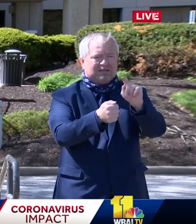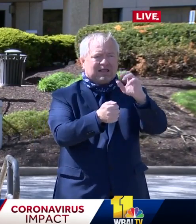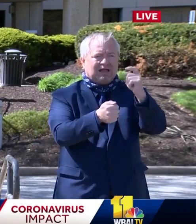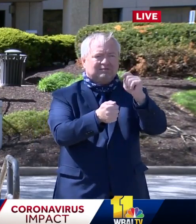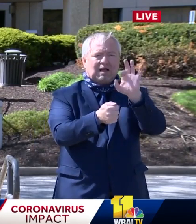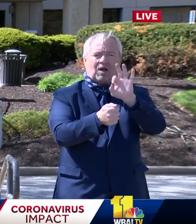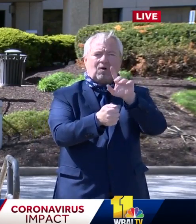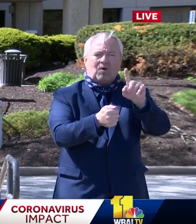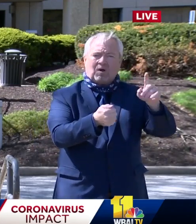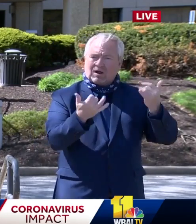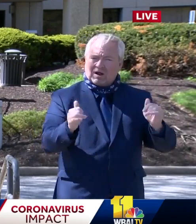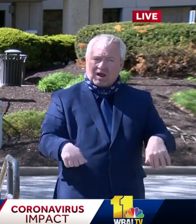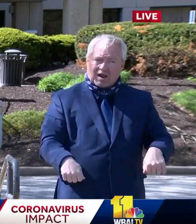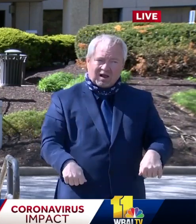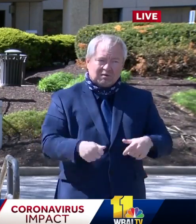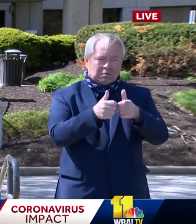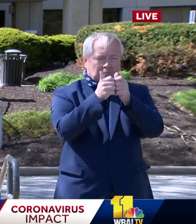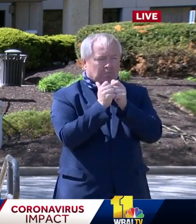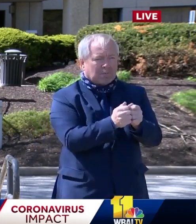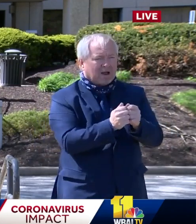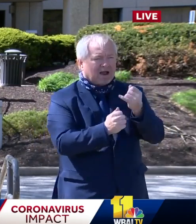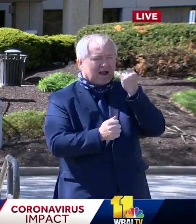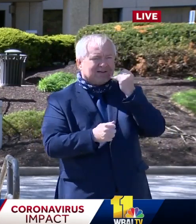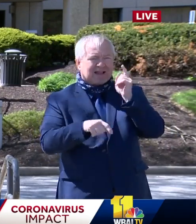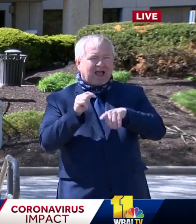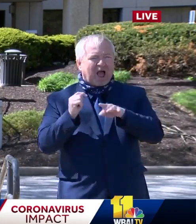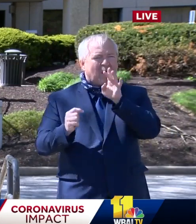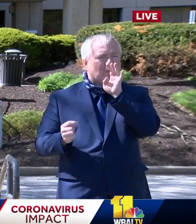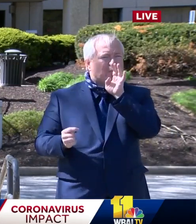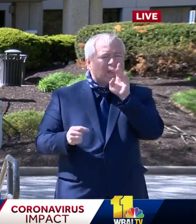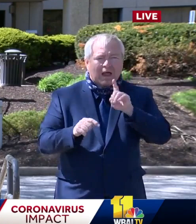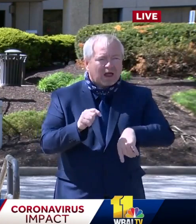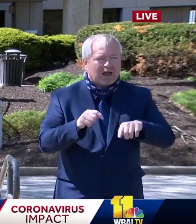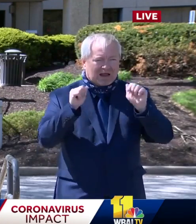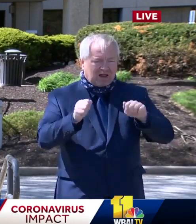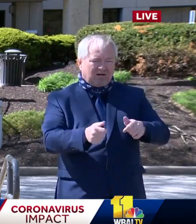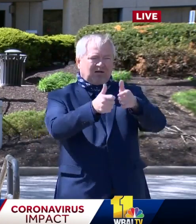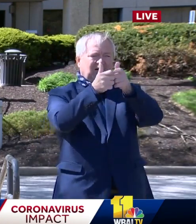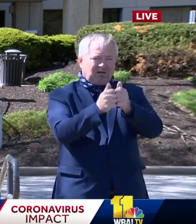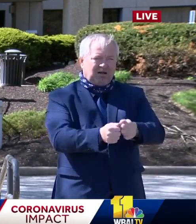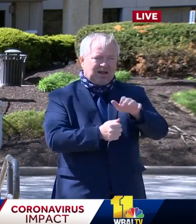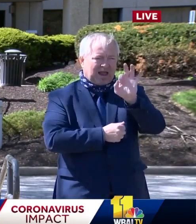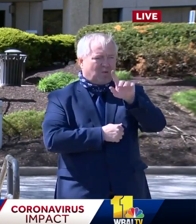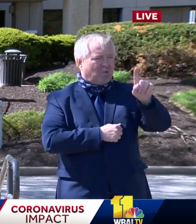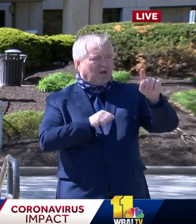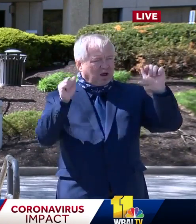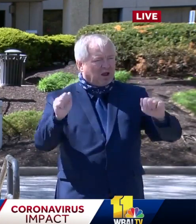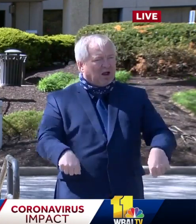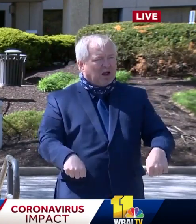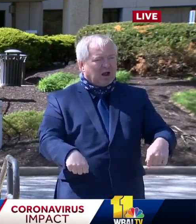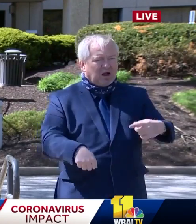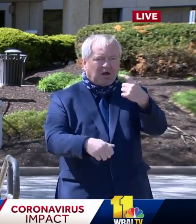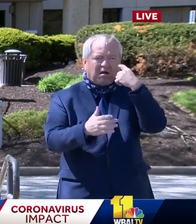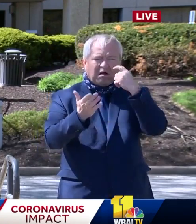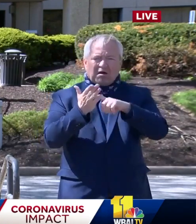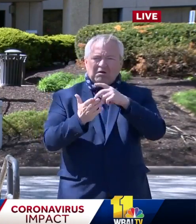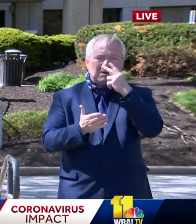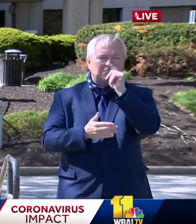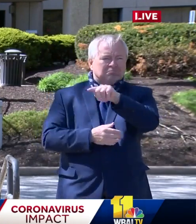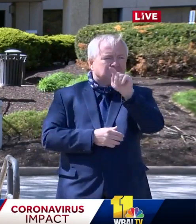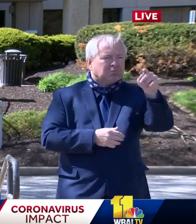get you the help that you need. But we don't want people waiting. And we're very concerned that we're seeing that some of our men are waiting too late and are at home.